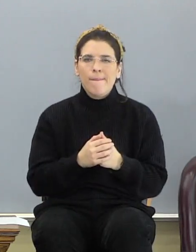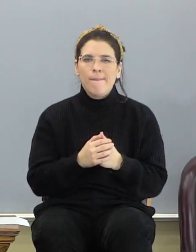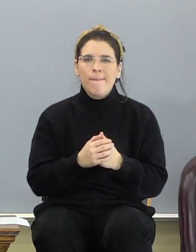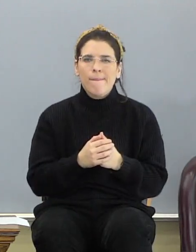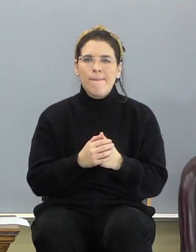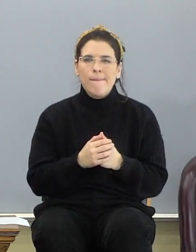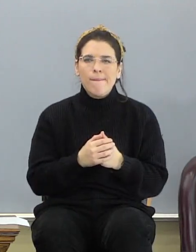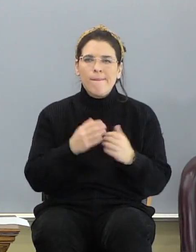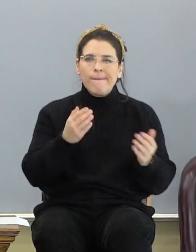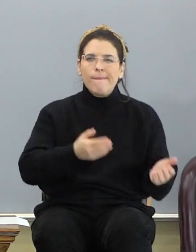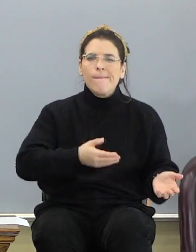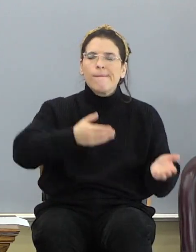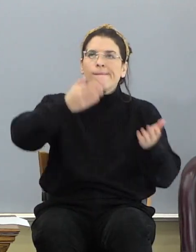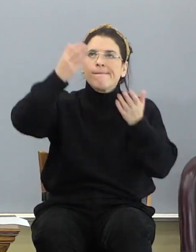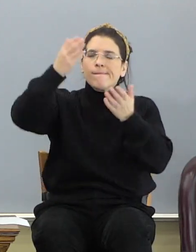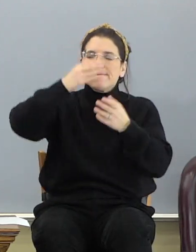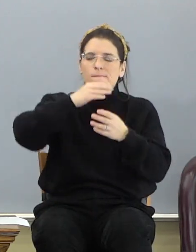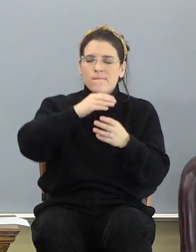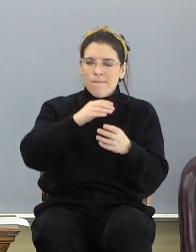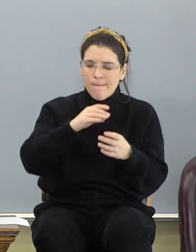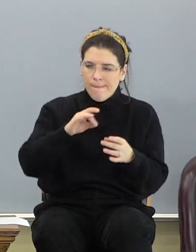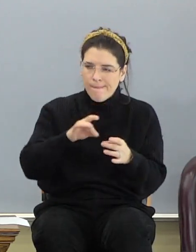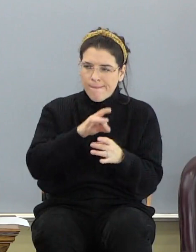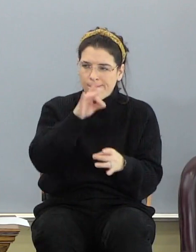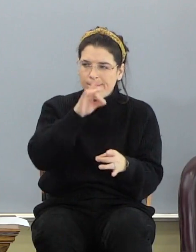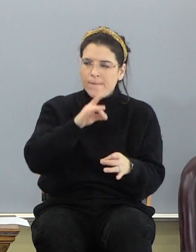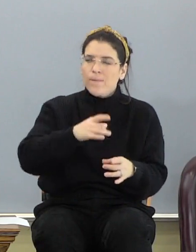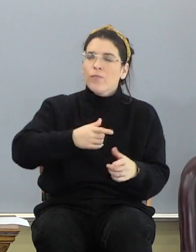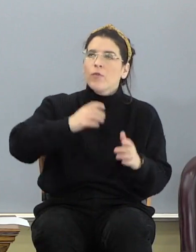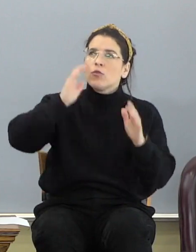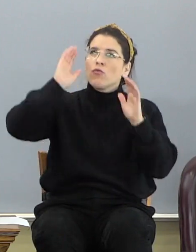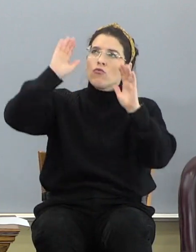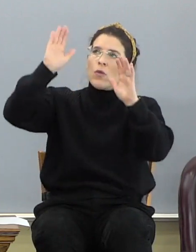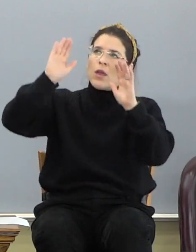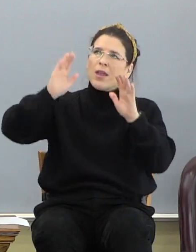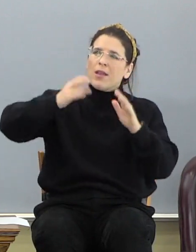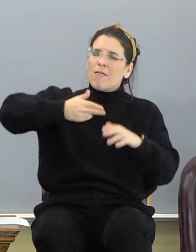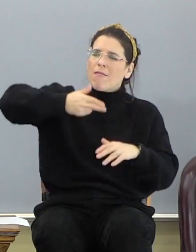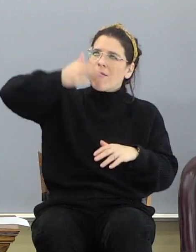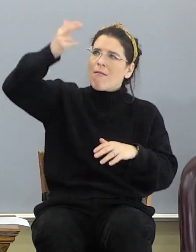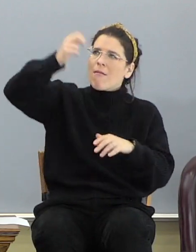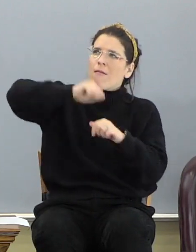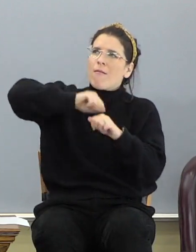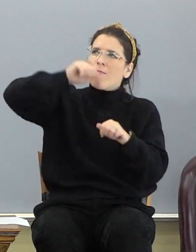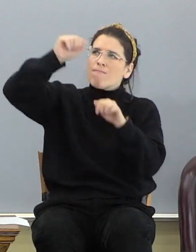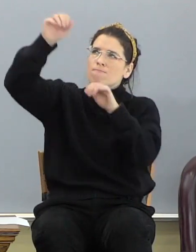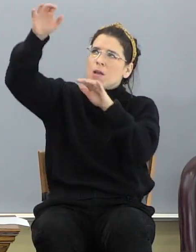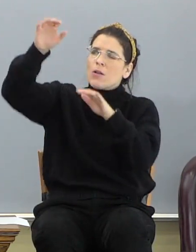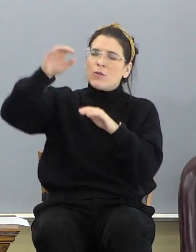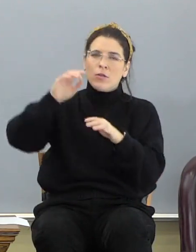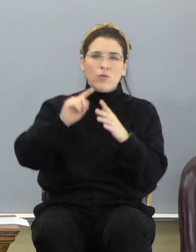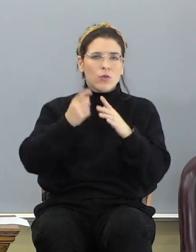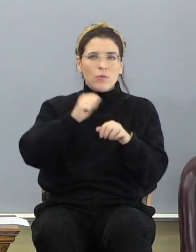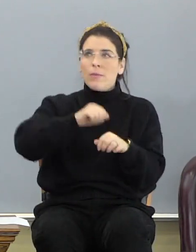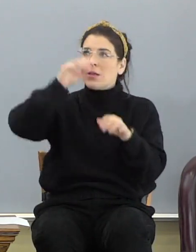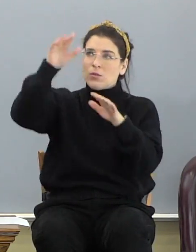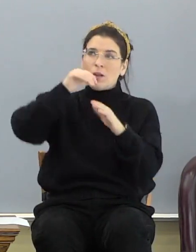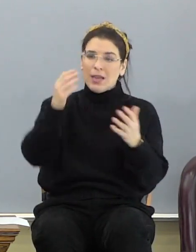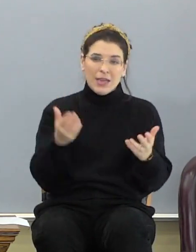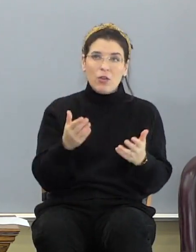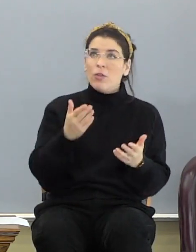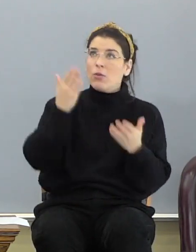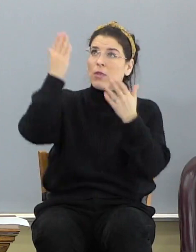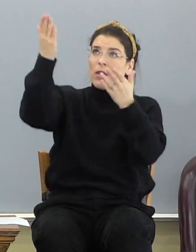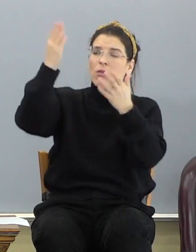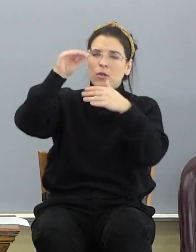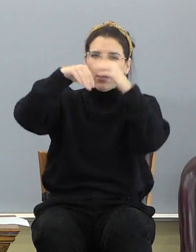He carried me away in the spirit to a great and high mountain. The original mountains weren't here. The original mountains were up there.